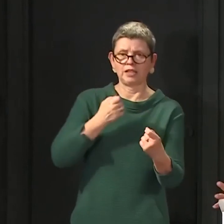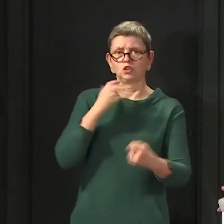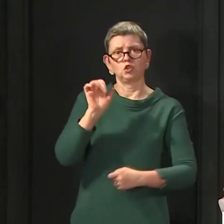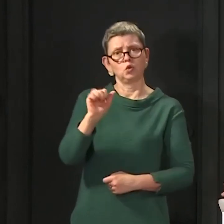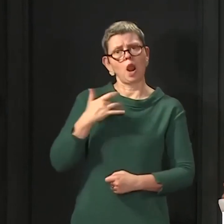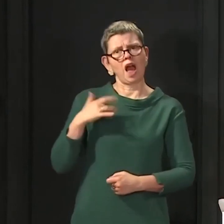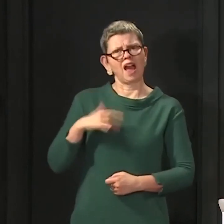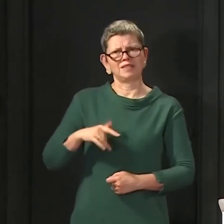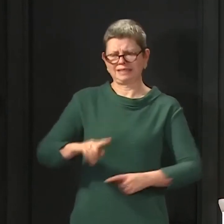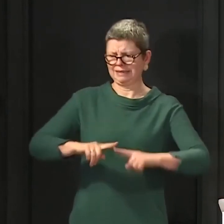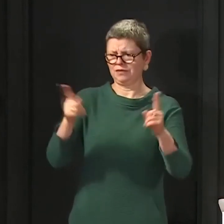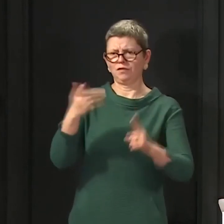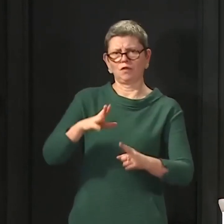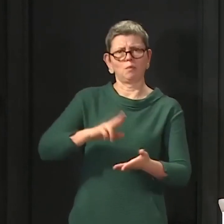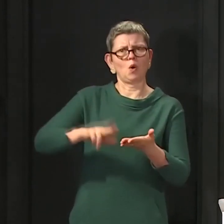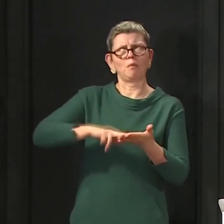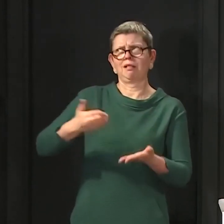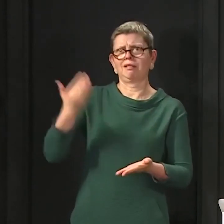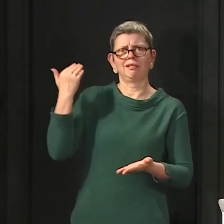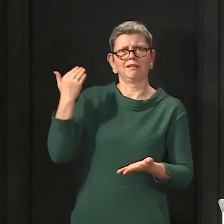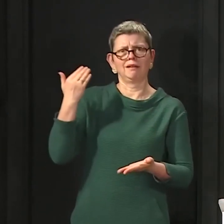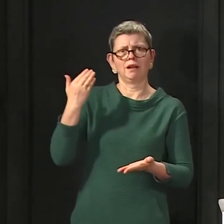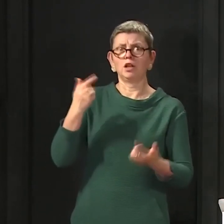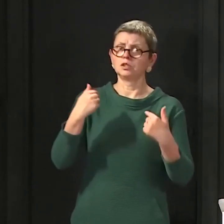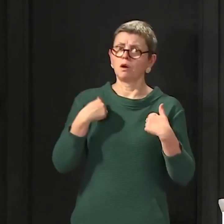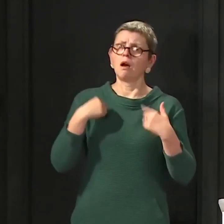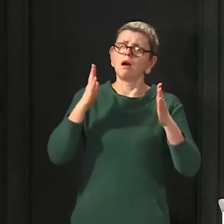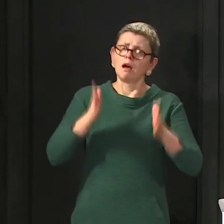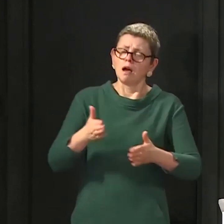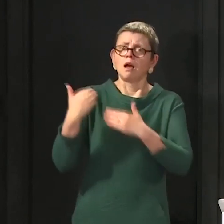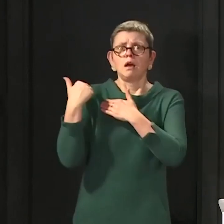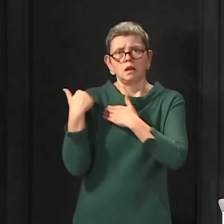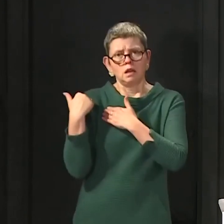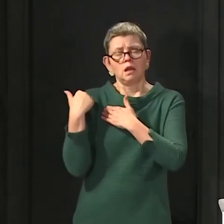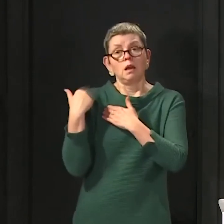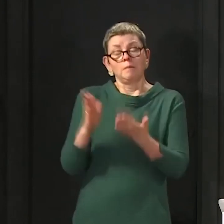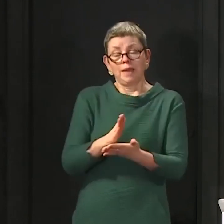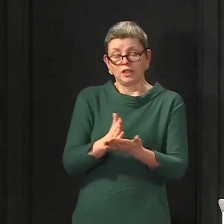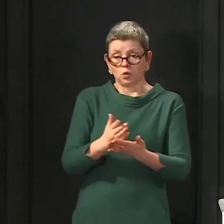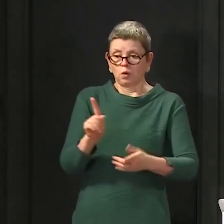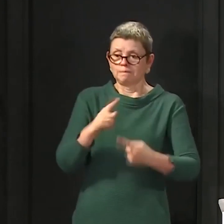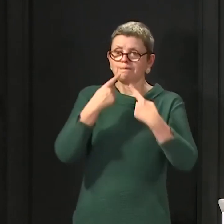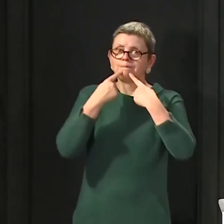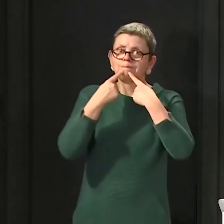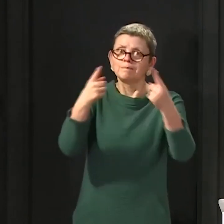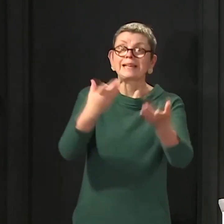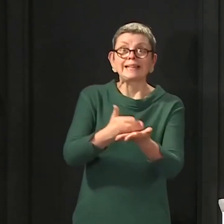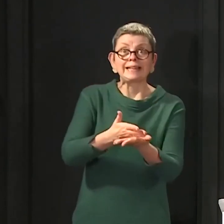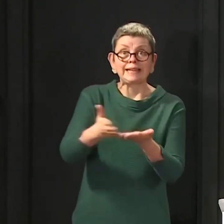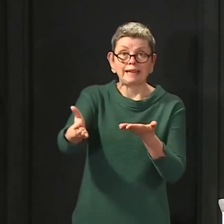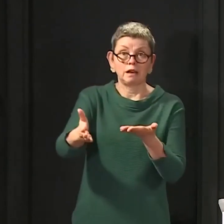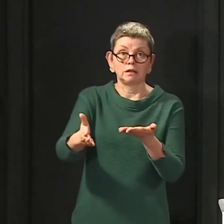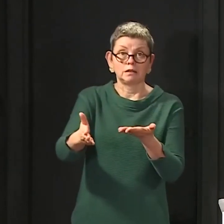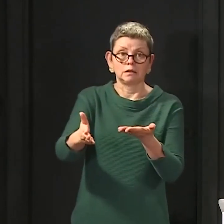everyday life. And therefore, I have a duty to be able to be clear to you about what my messages to you